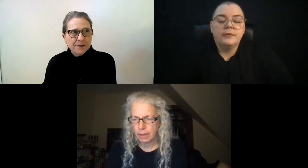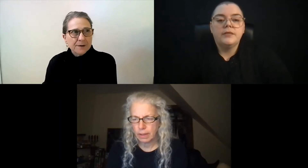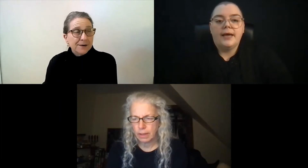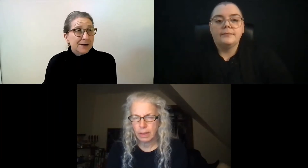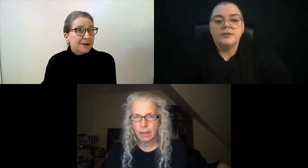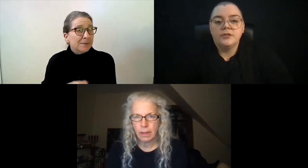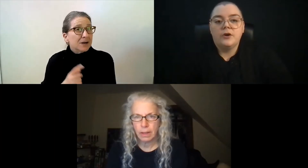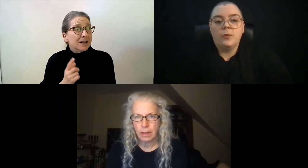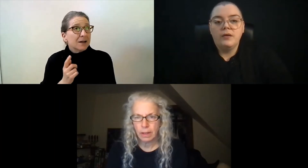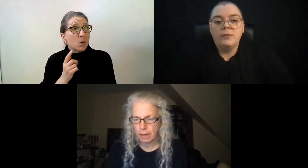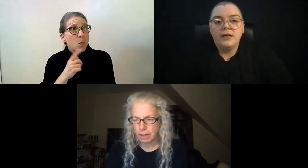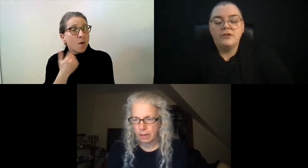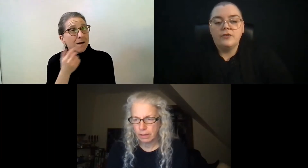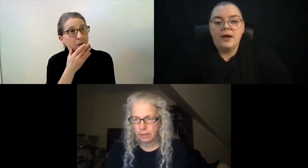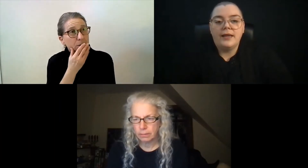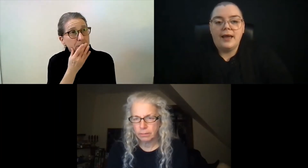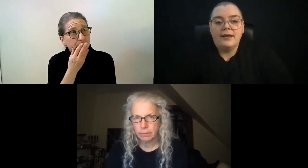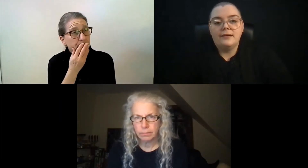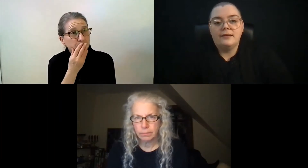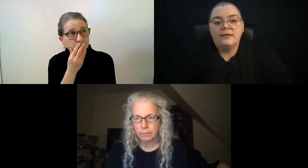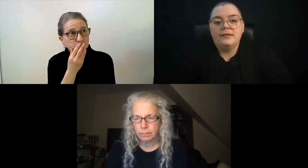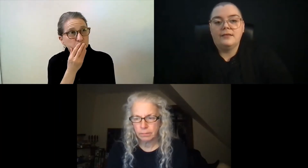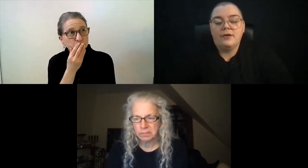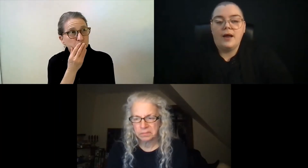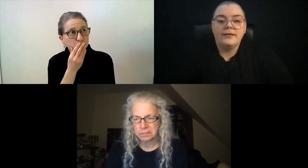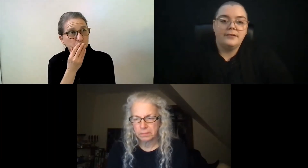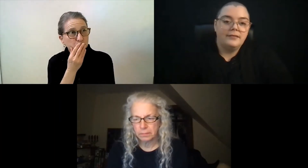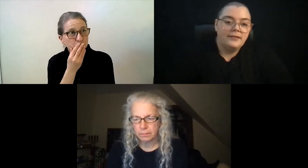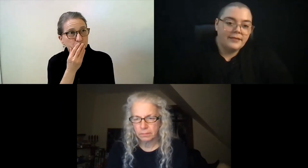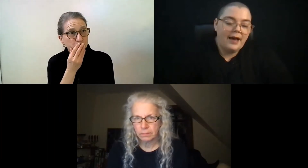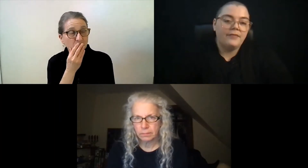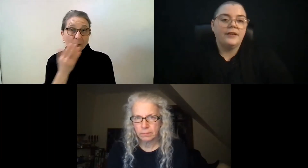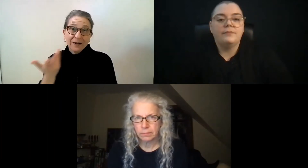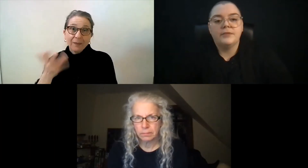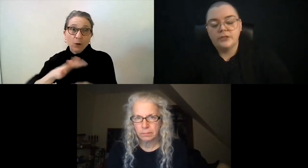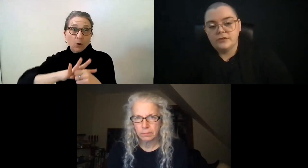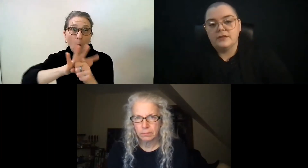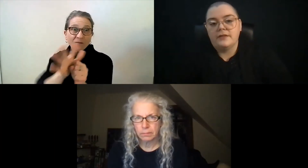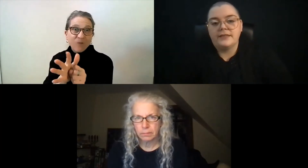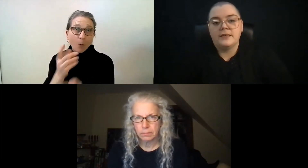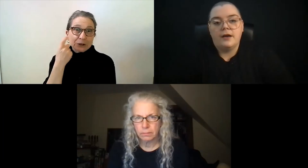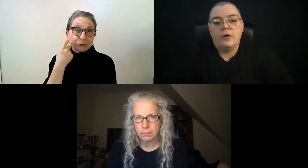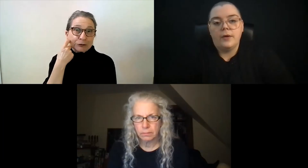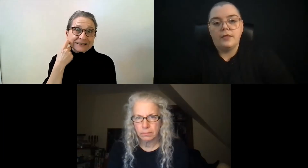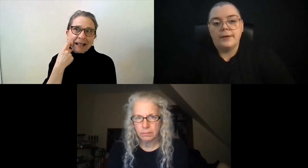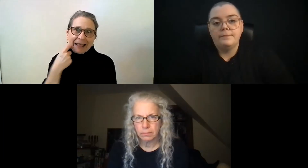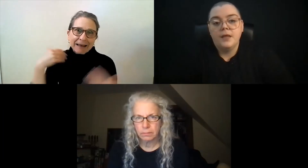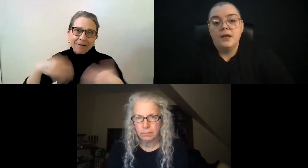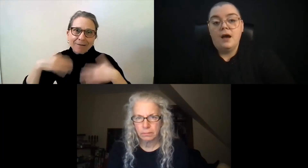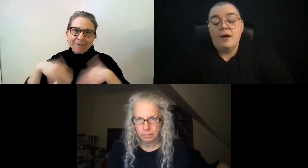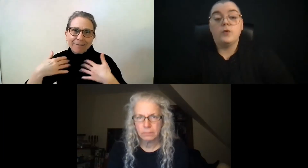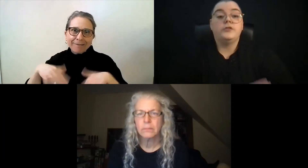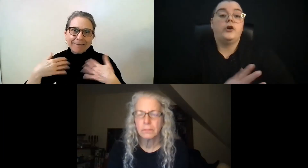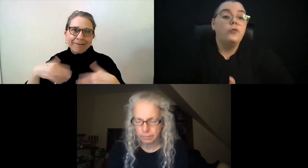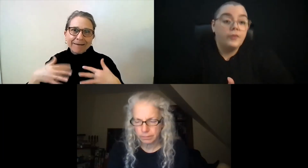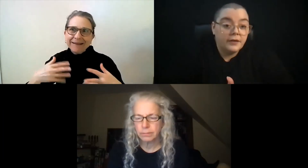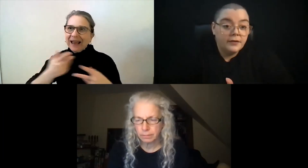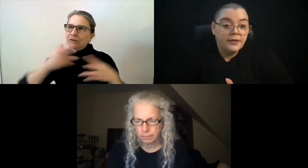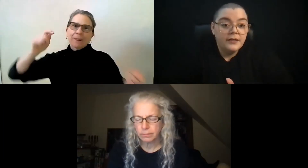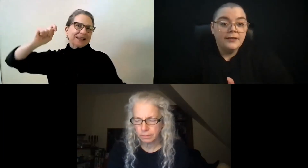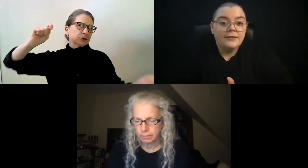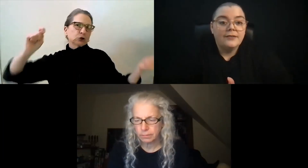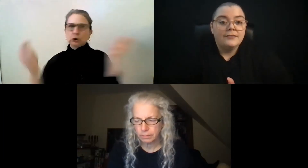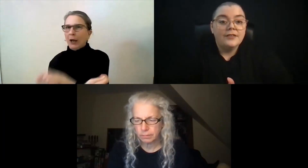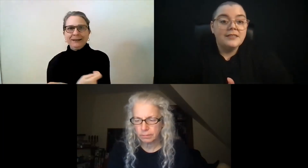challenge sometimes. So we need to try to get the correct staff and get positions filled. And that's an ongoing thing. Of course, COVID